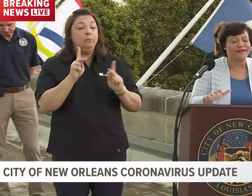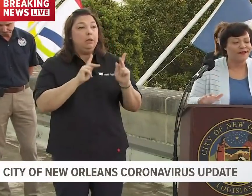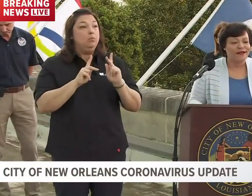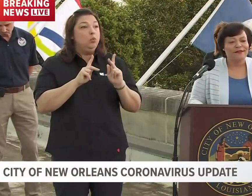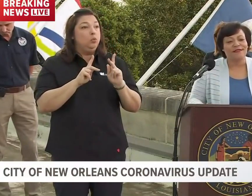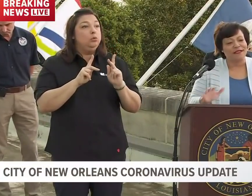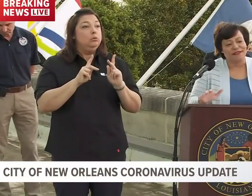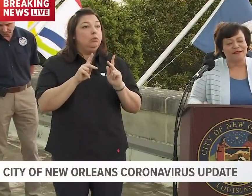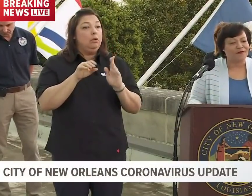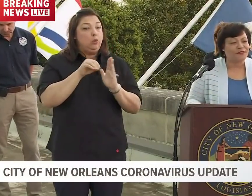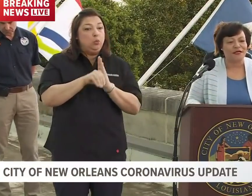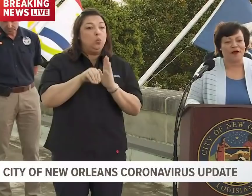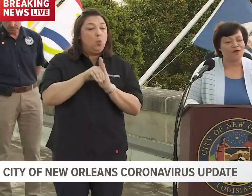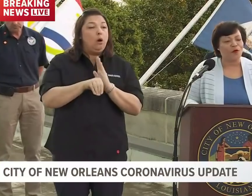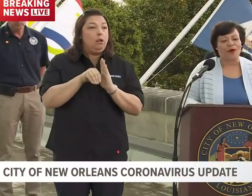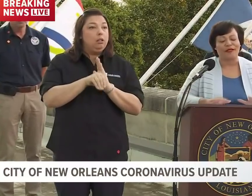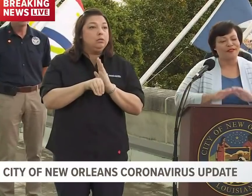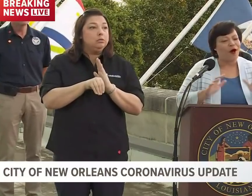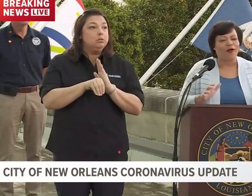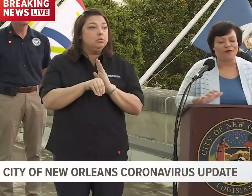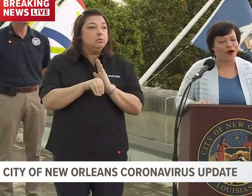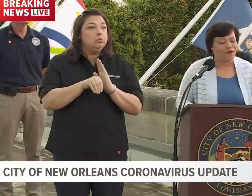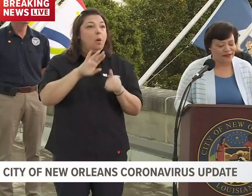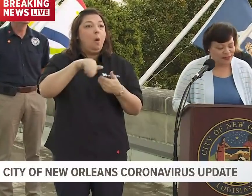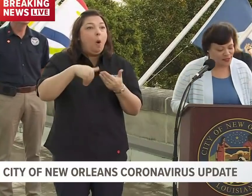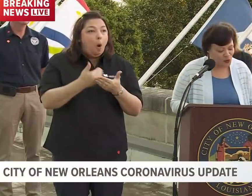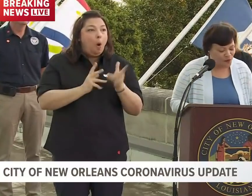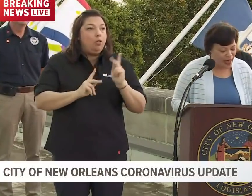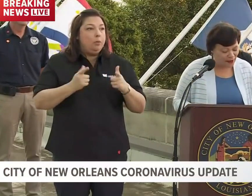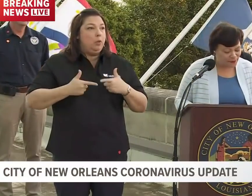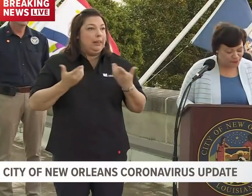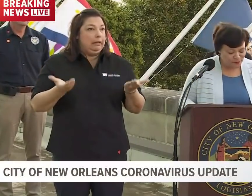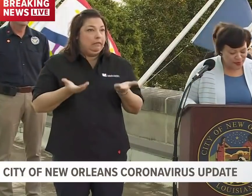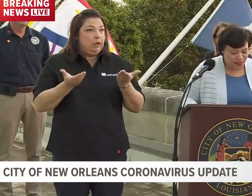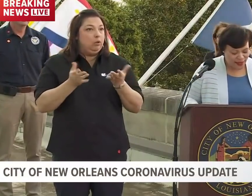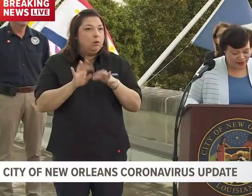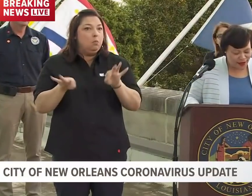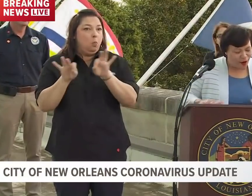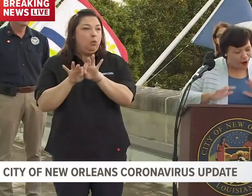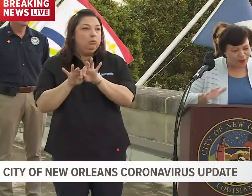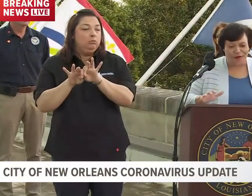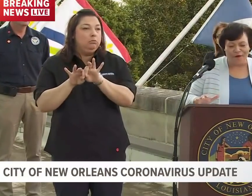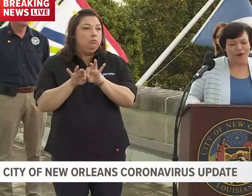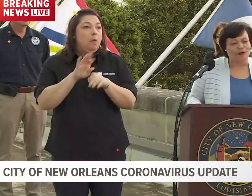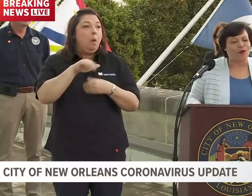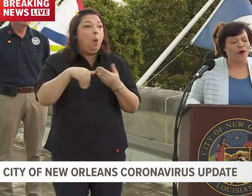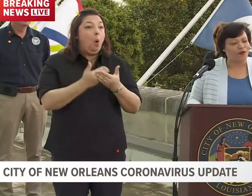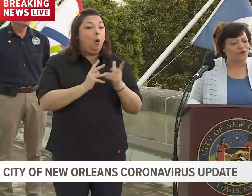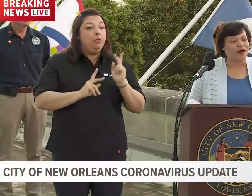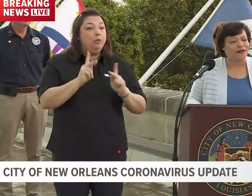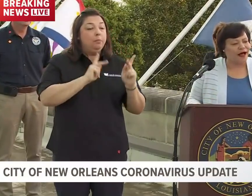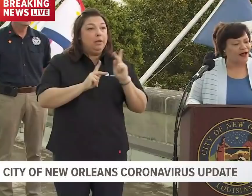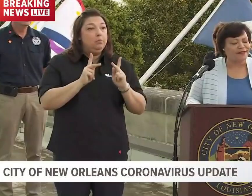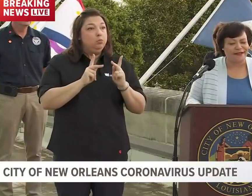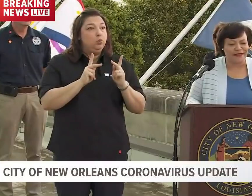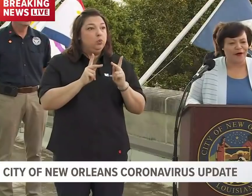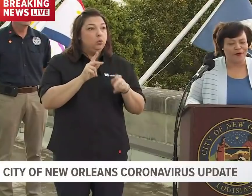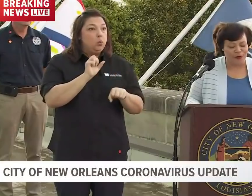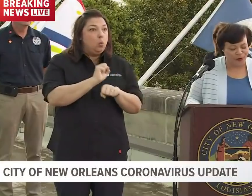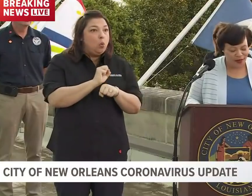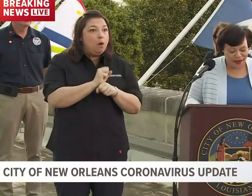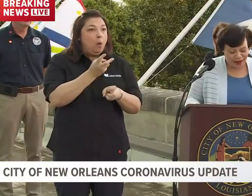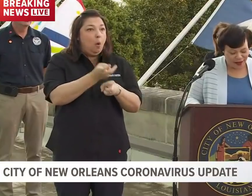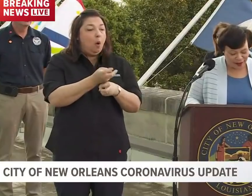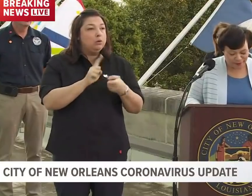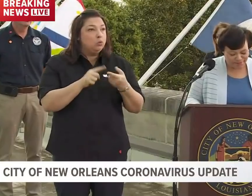that is the citizens of the city of New Orleans, all of our residents who matter and all of our folks who are on the front lines. I tell